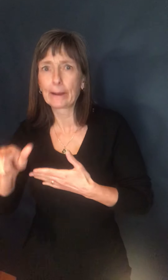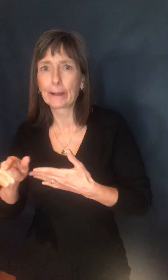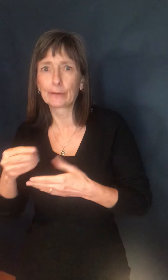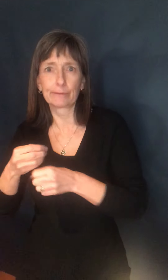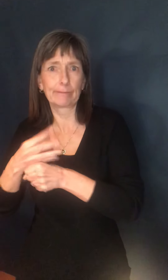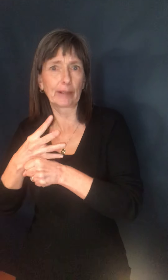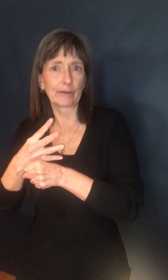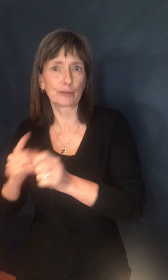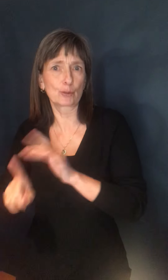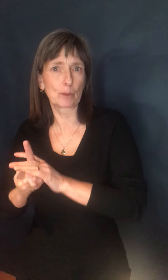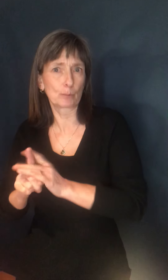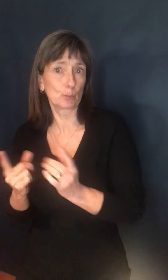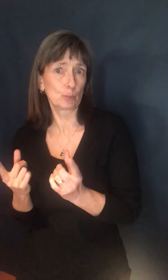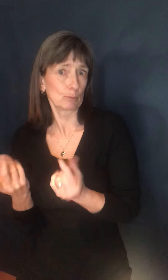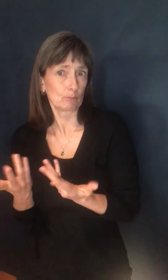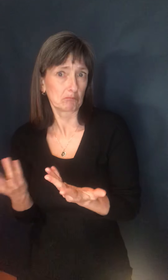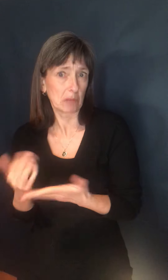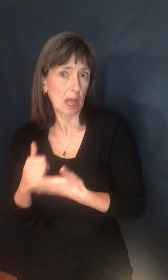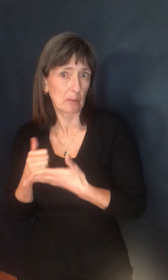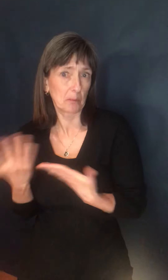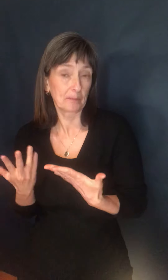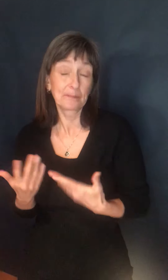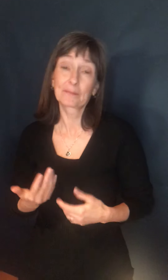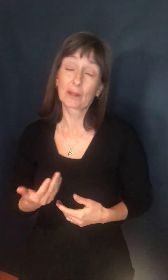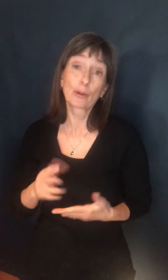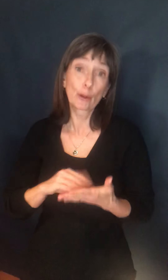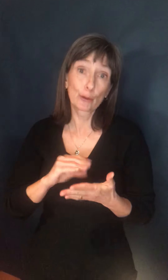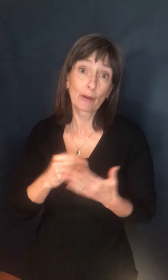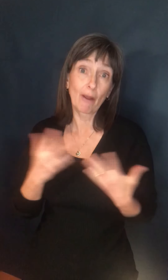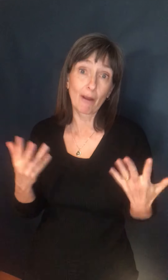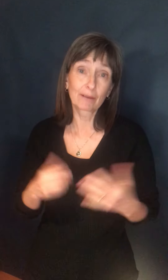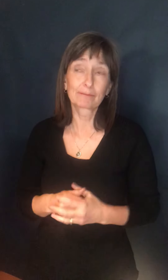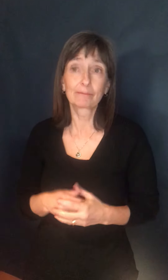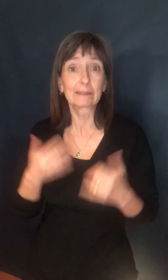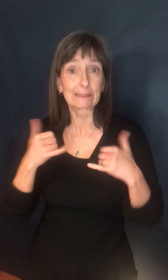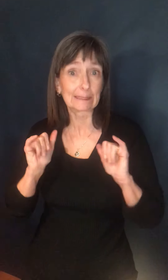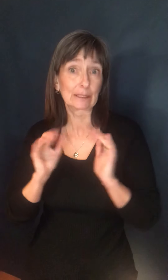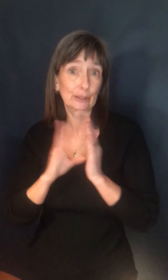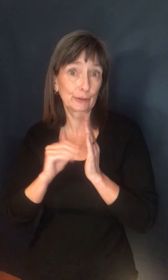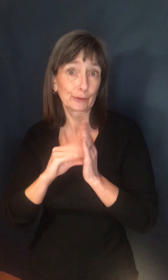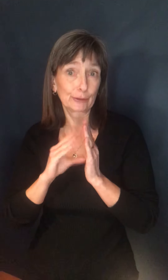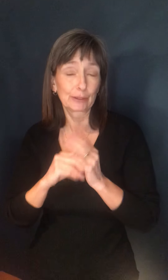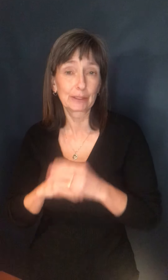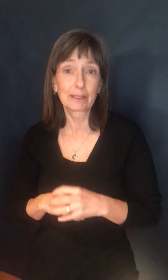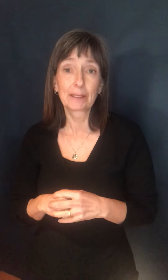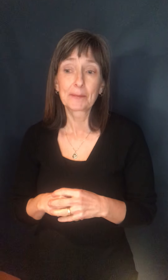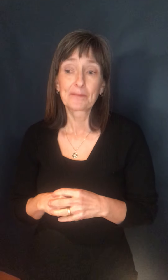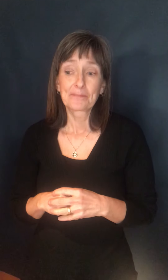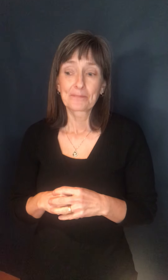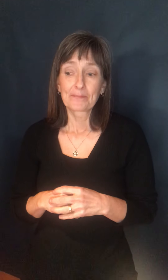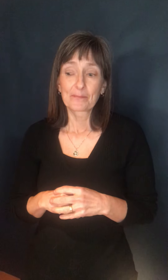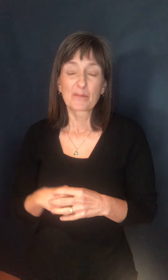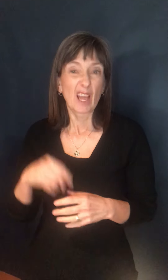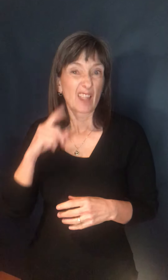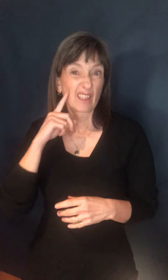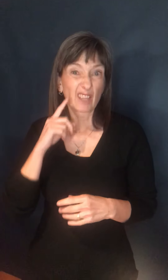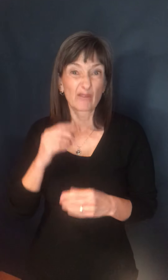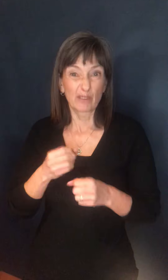so we've learned a lot. We're still learning. Um, and, uh, certainly I think we realize just, you know, with regard to variants, how quickly they